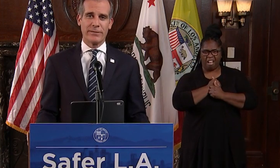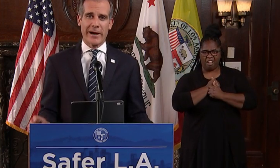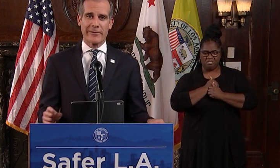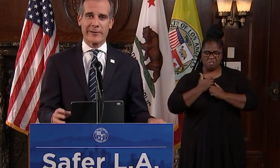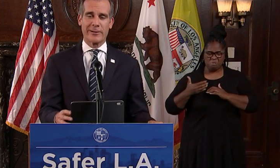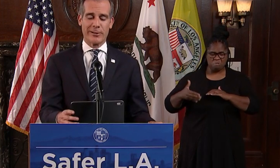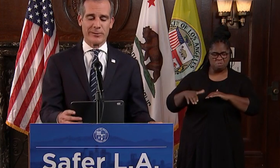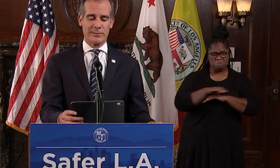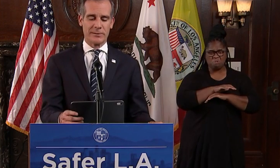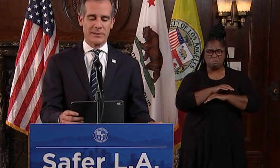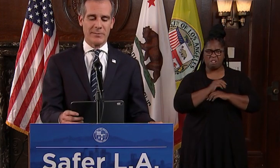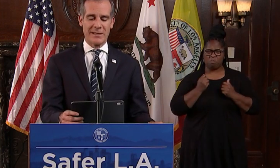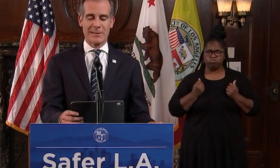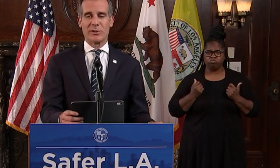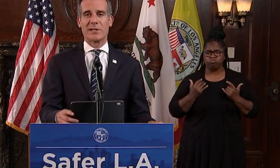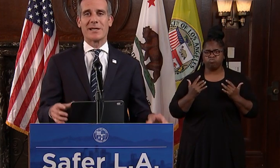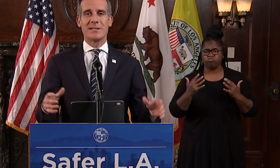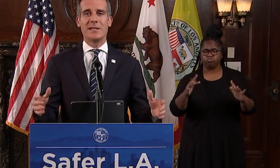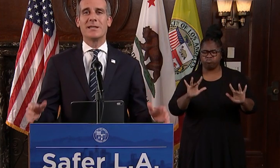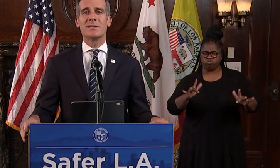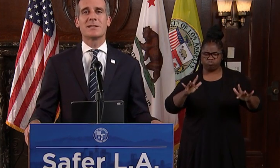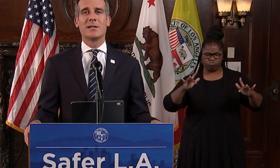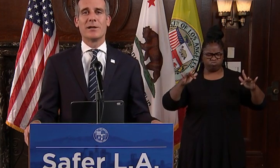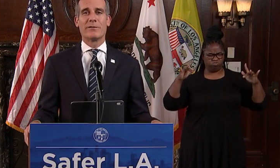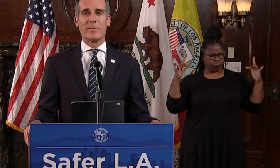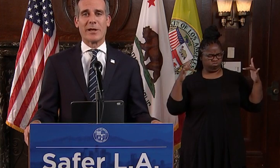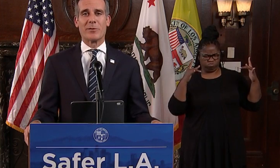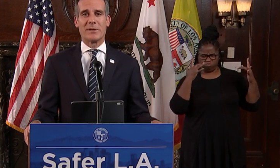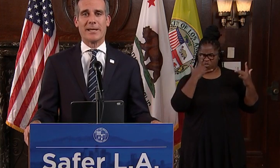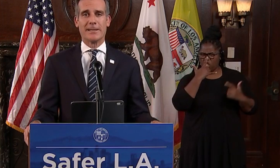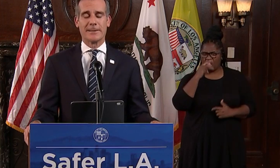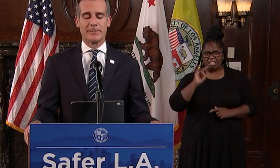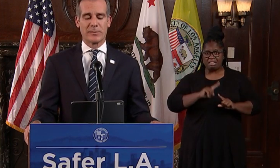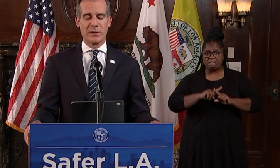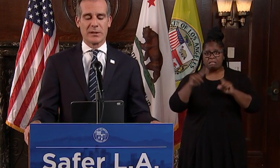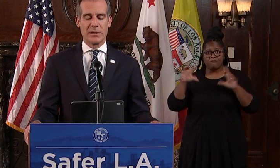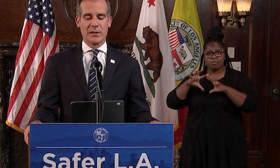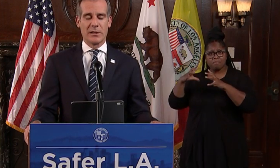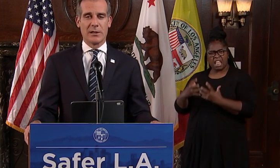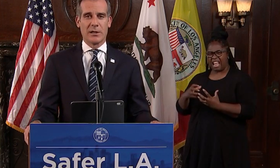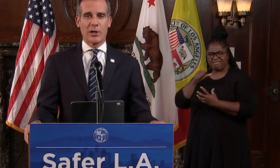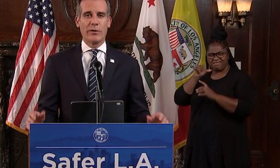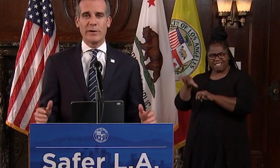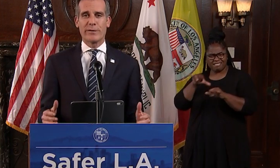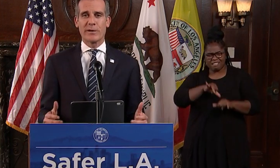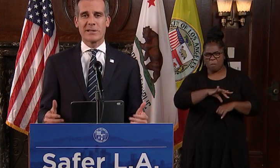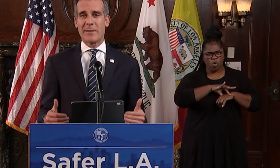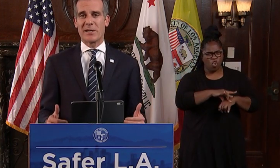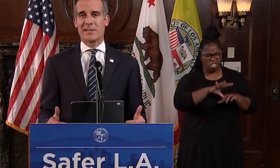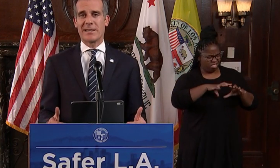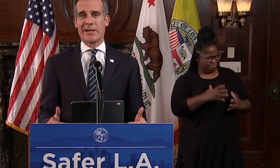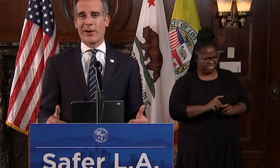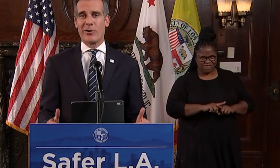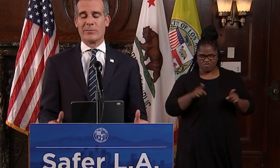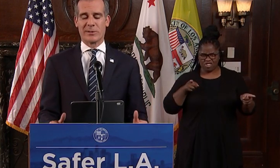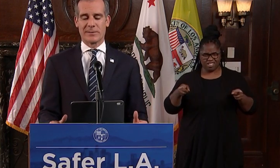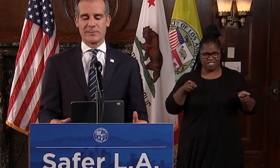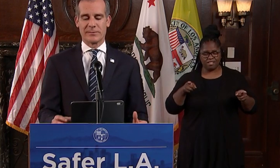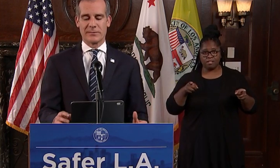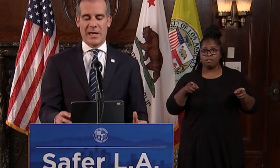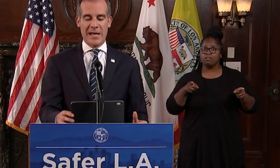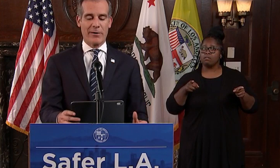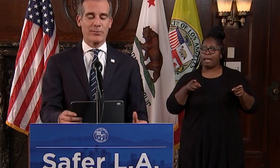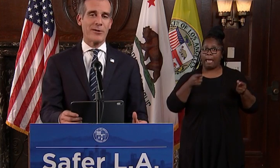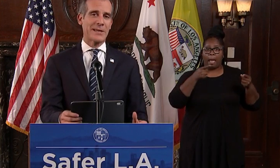a fiery glow that makes them look like scenes from another planet. COVID first kept us in our homes